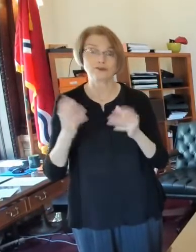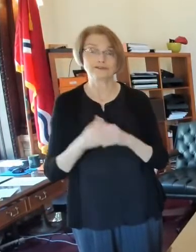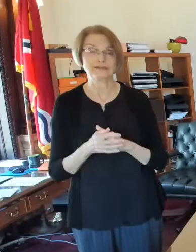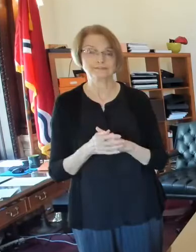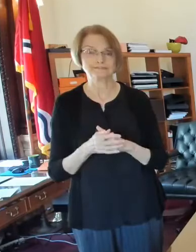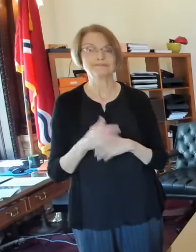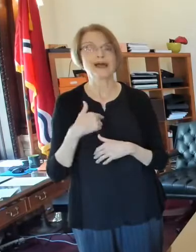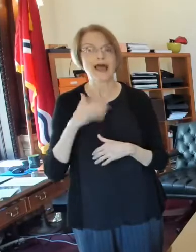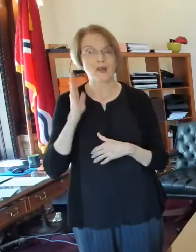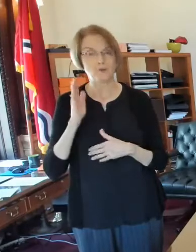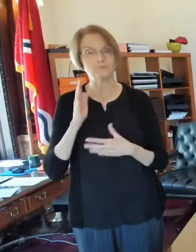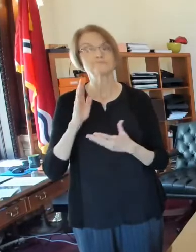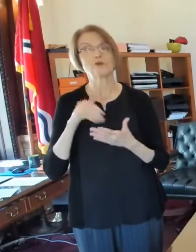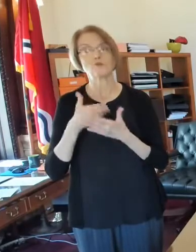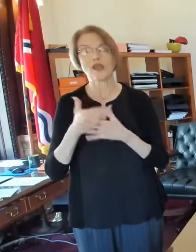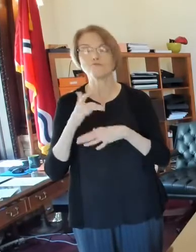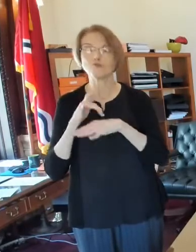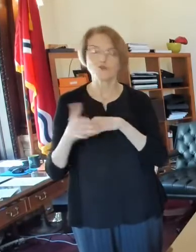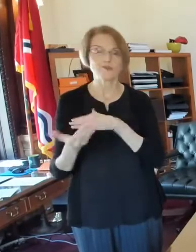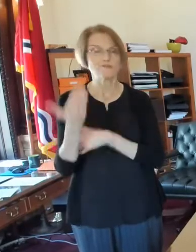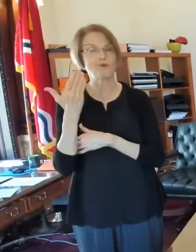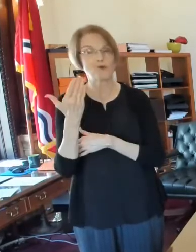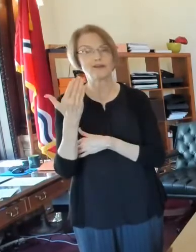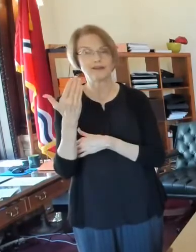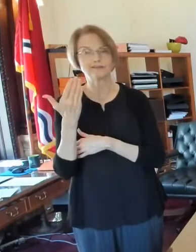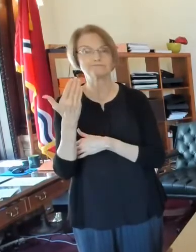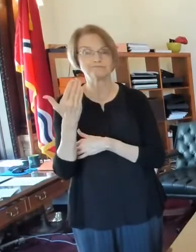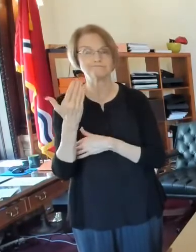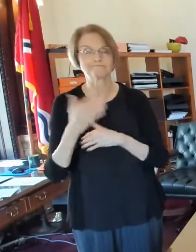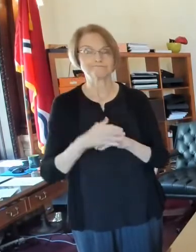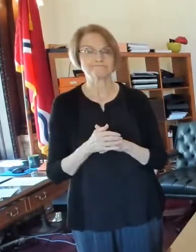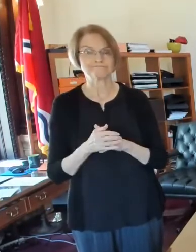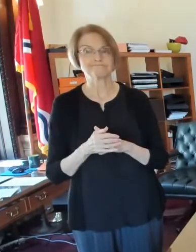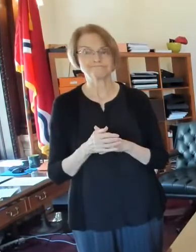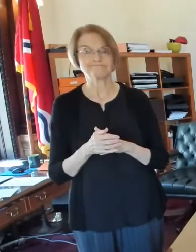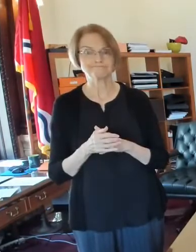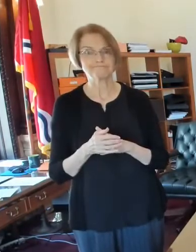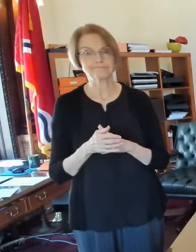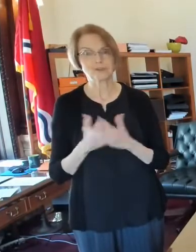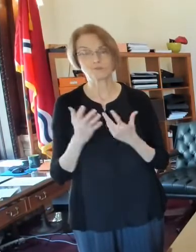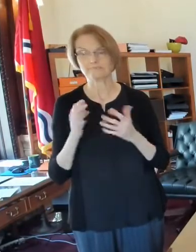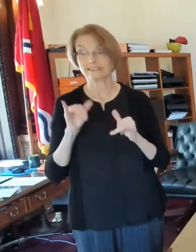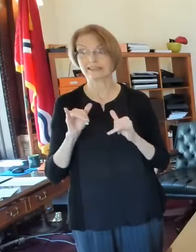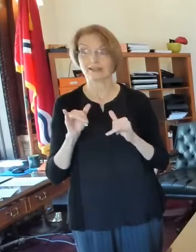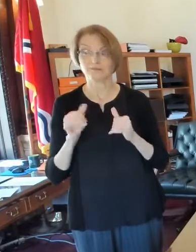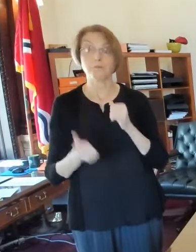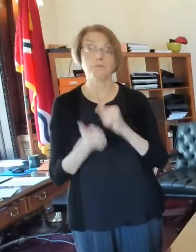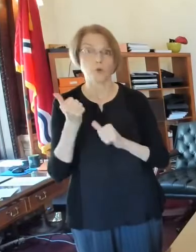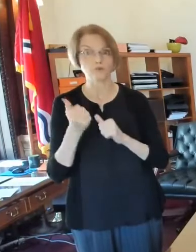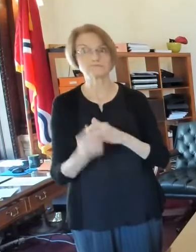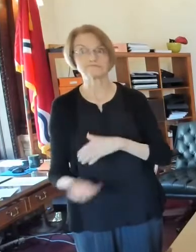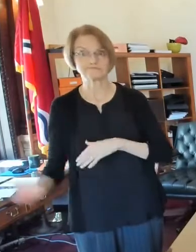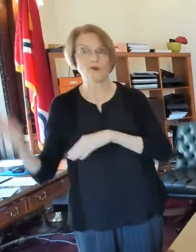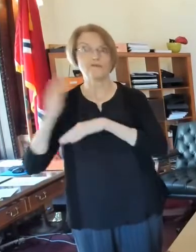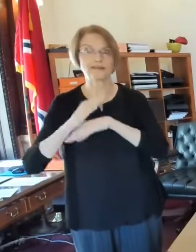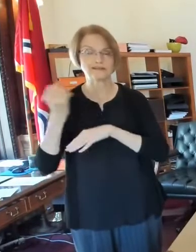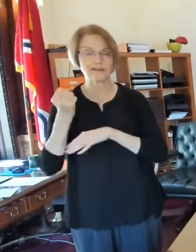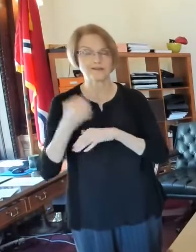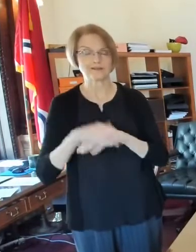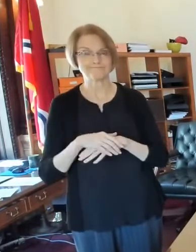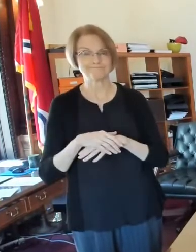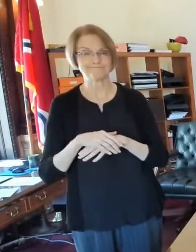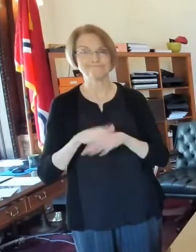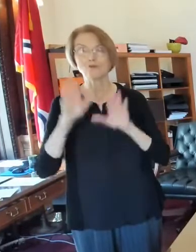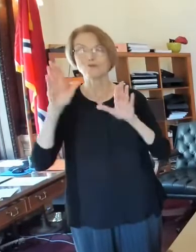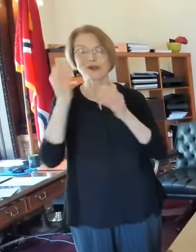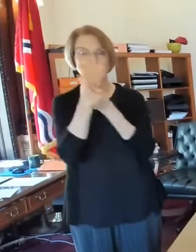I'll be out there early, early in the morning and, uh, for, for the better part of Saturday. So great news.